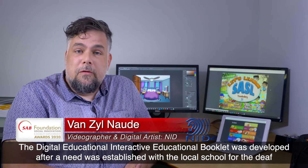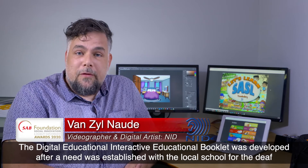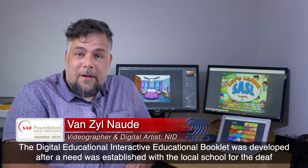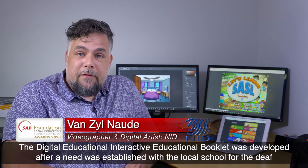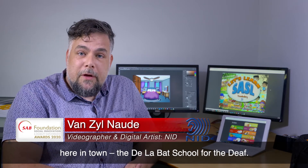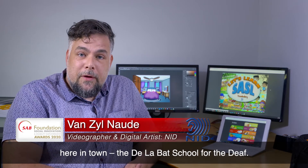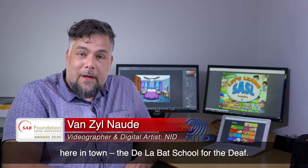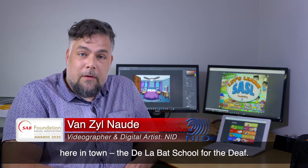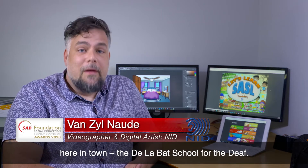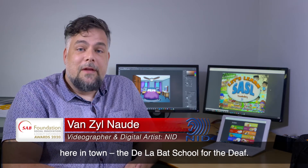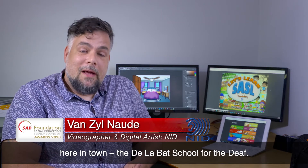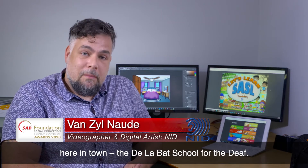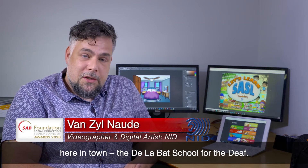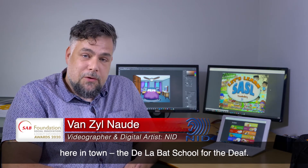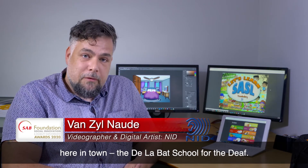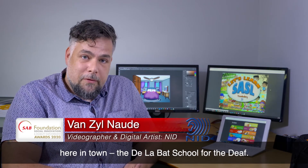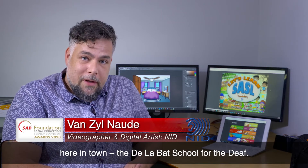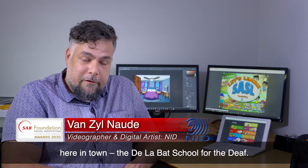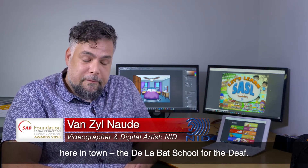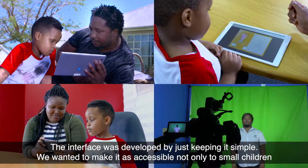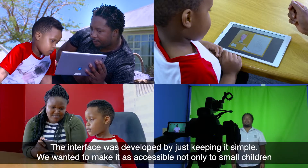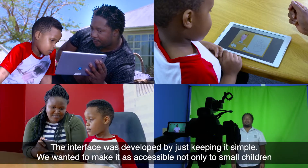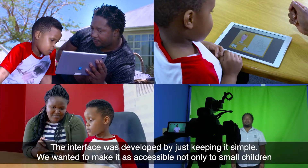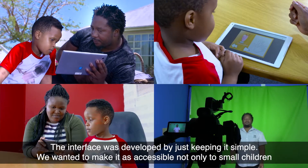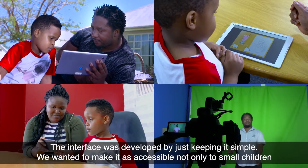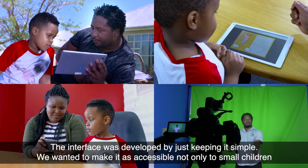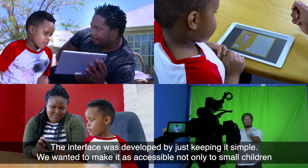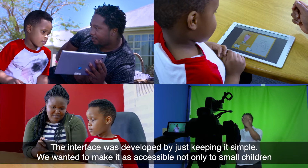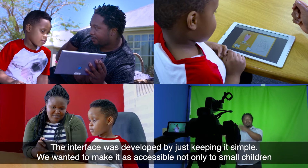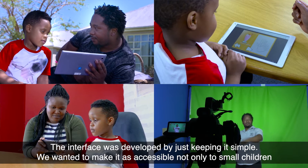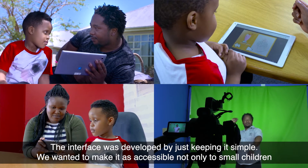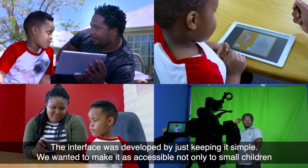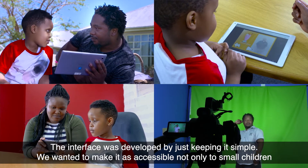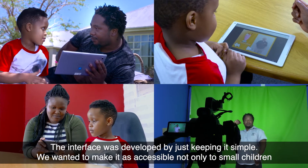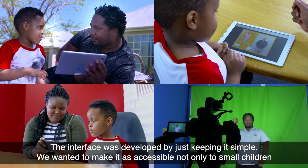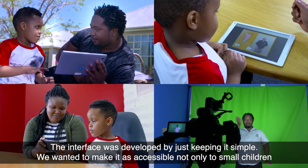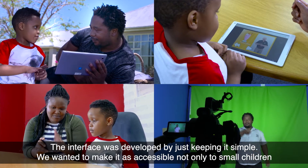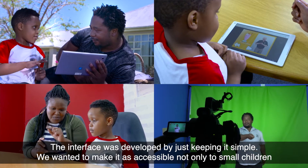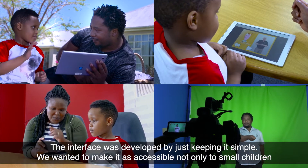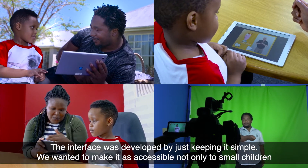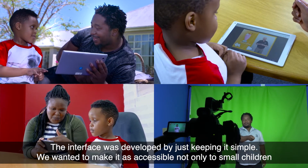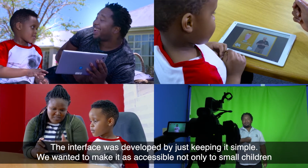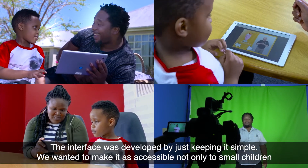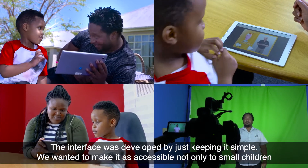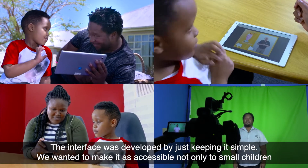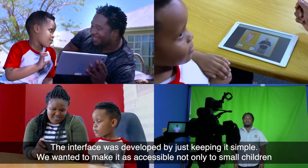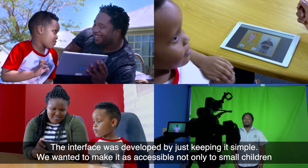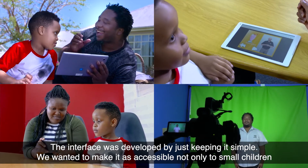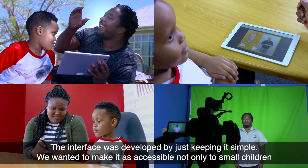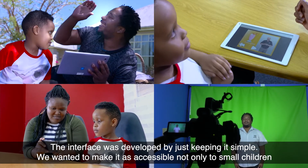for the deaf here in town, the Delabat School for the Deaf. The interface was developed by just keeping it simple. We wanted to make it as accessible not